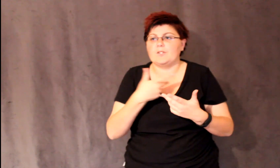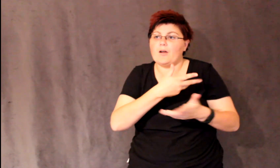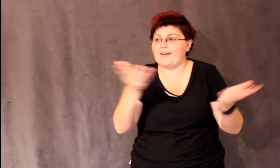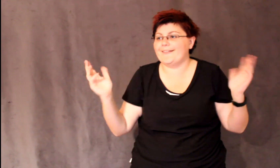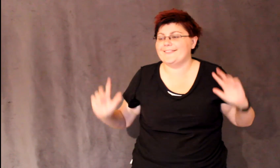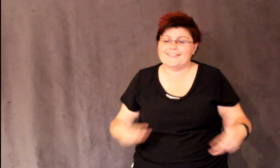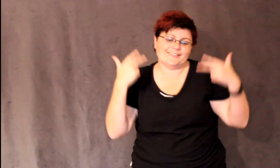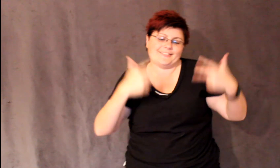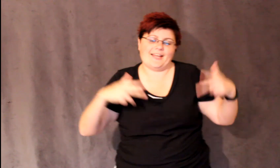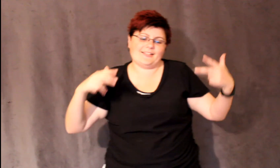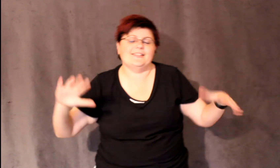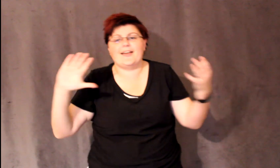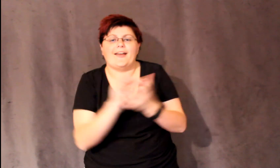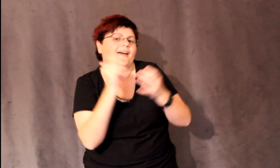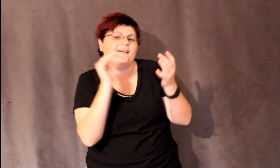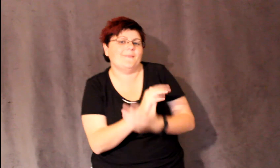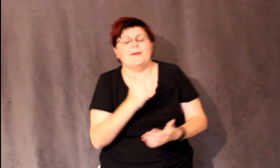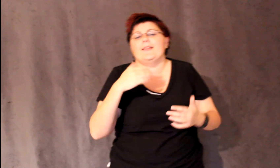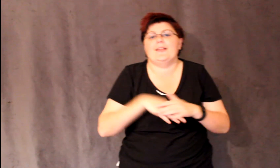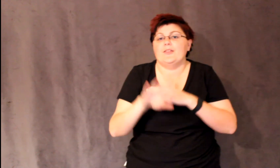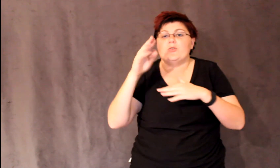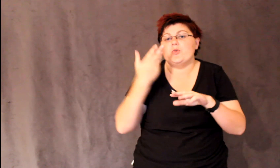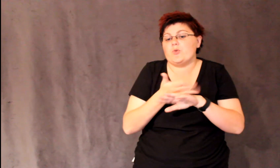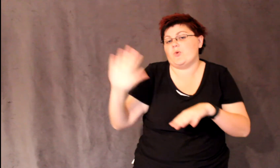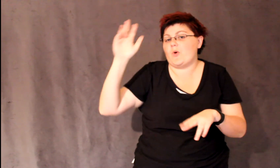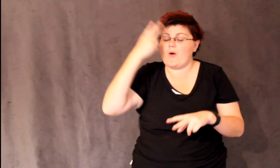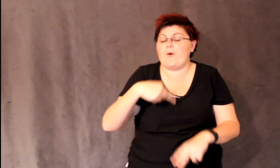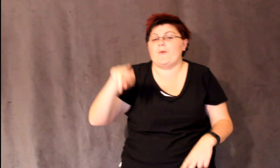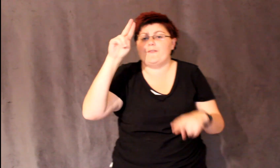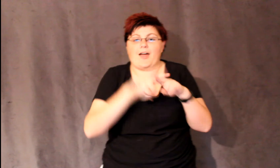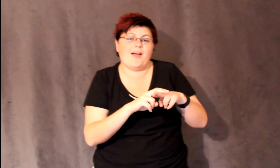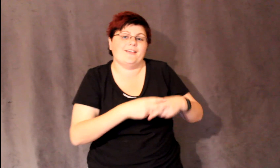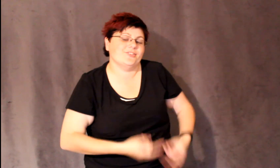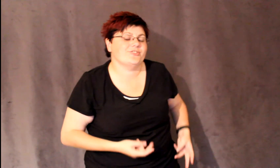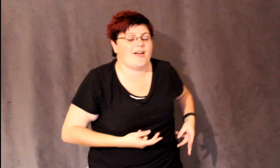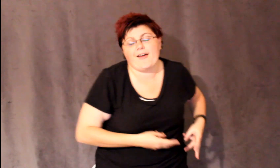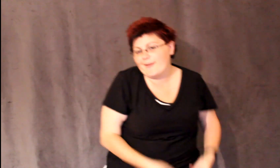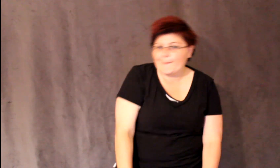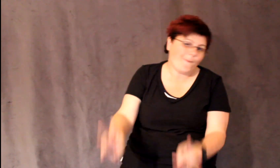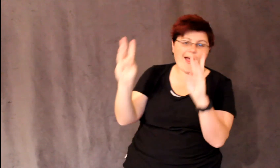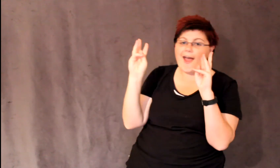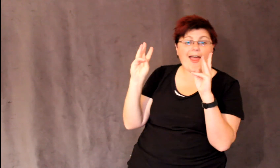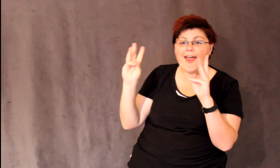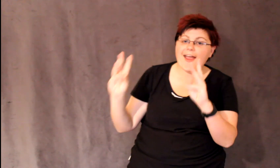dancing merrily In the new old-fashioned way Welcome